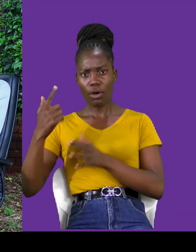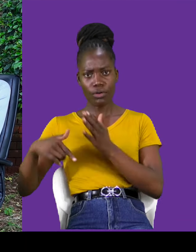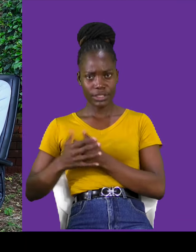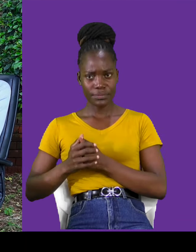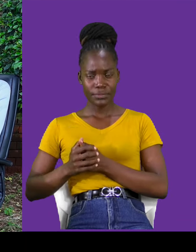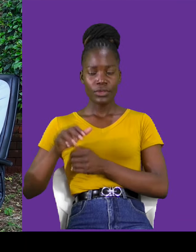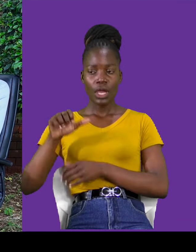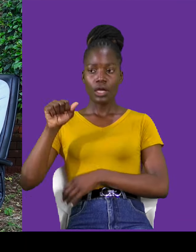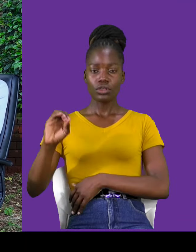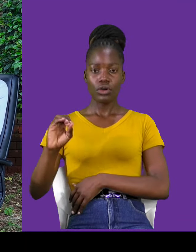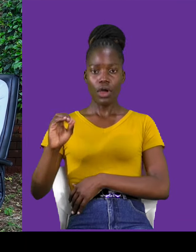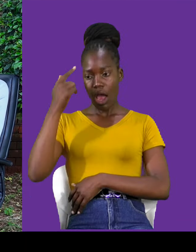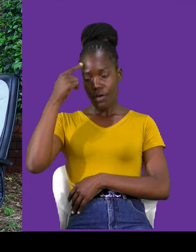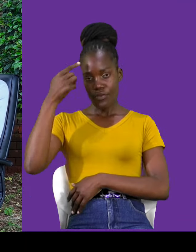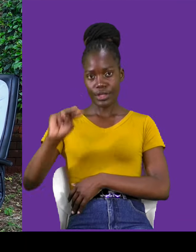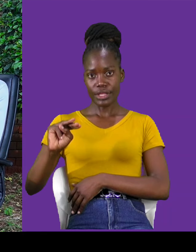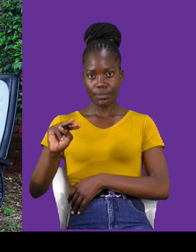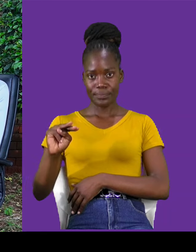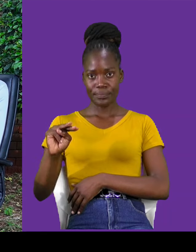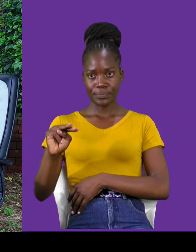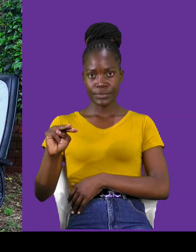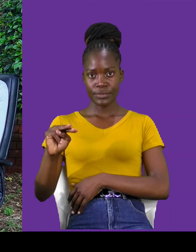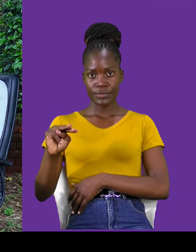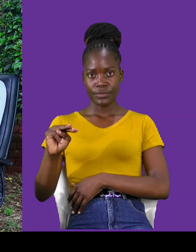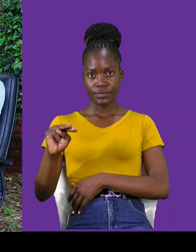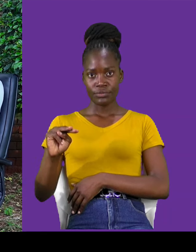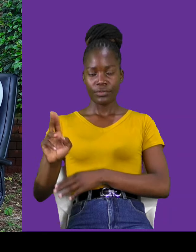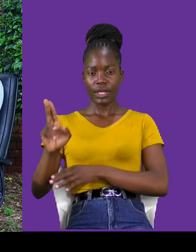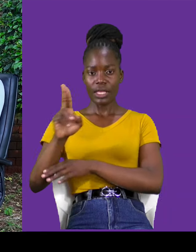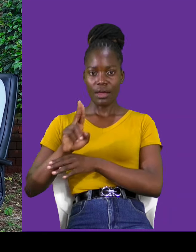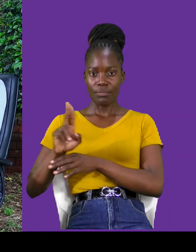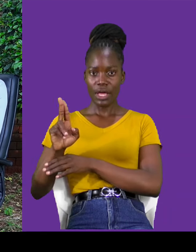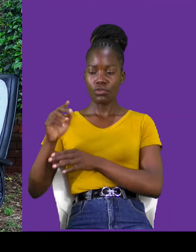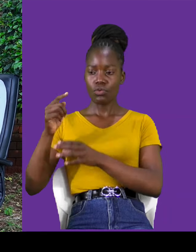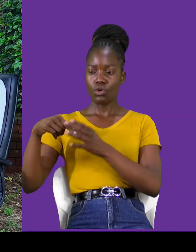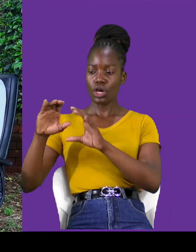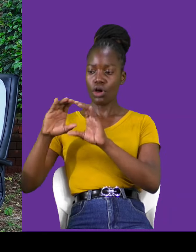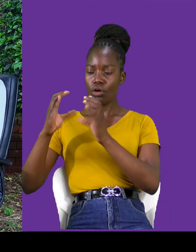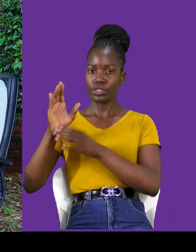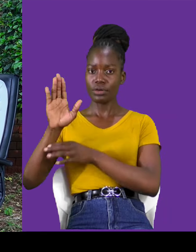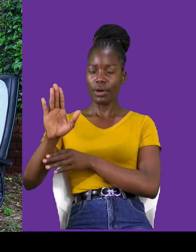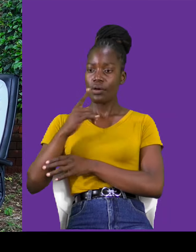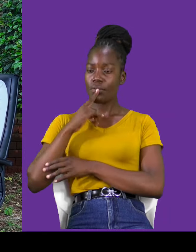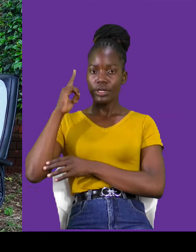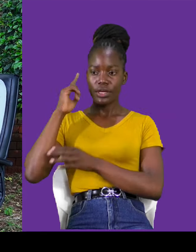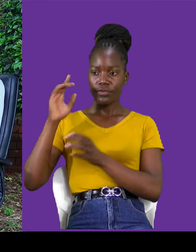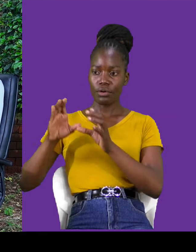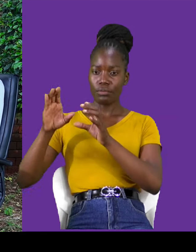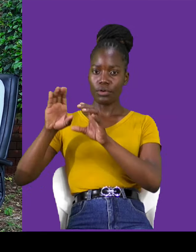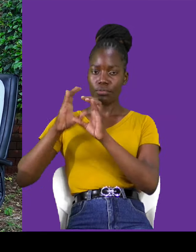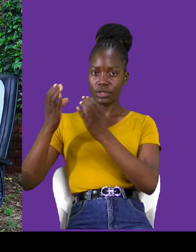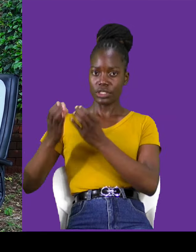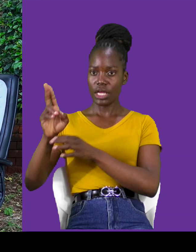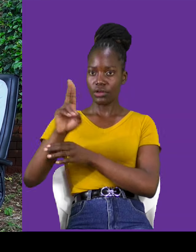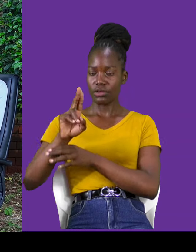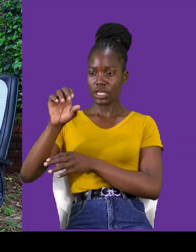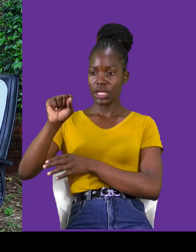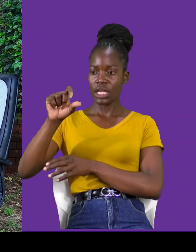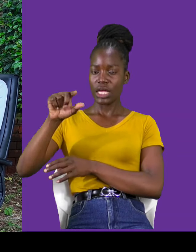So, for them, it actually applies, to their community. For the deaf community, and using those slangs, it's easier. But for a hearing